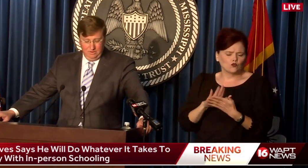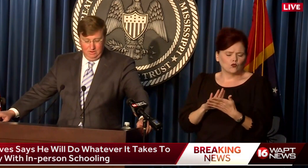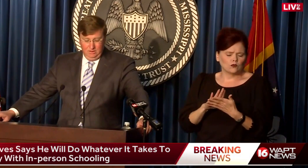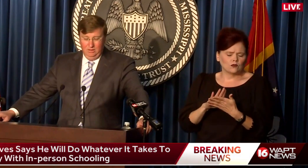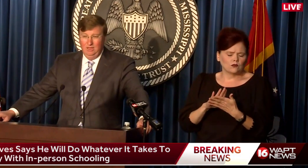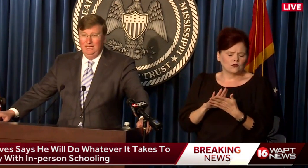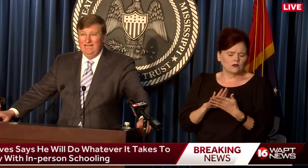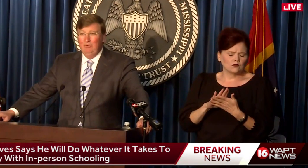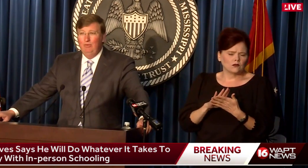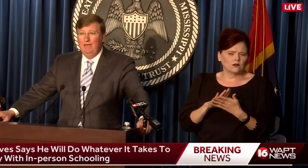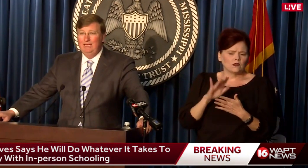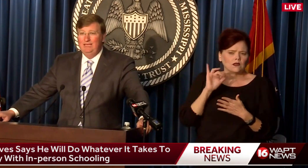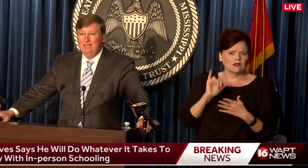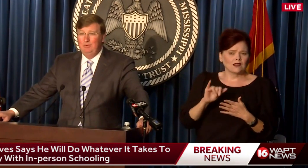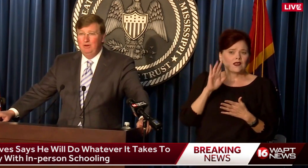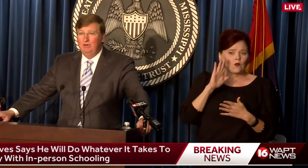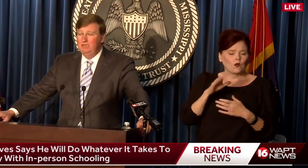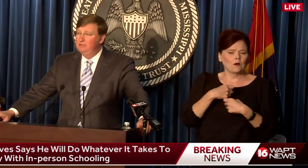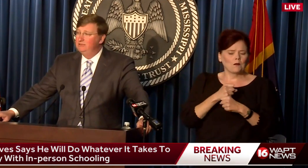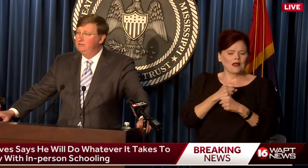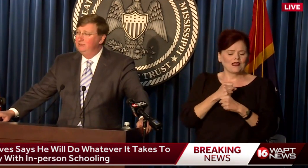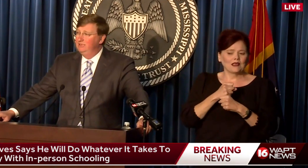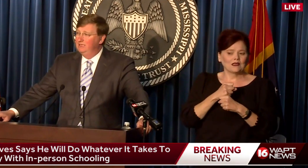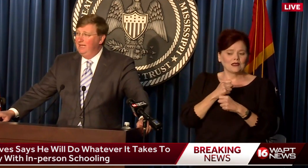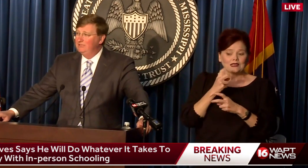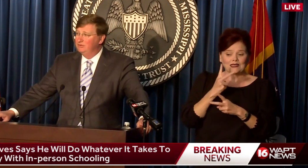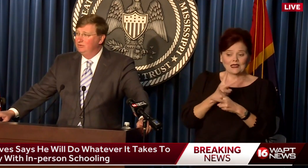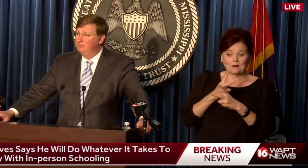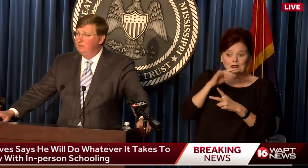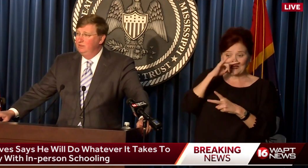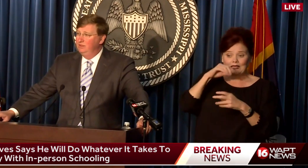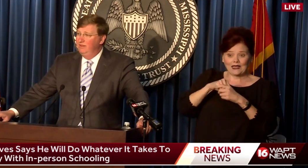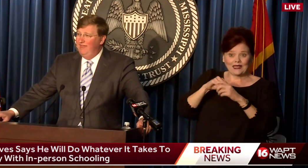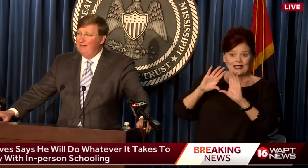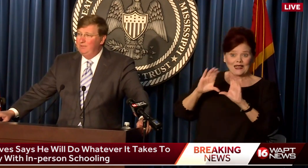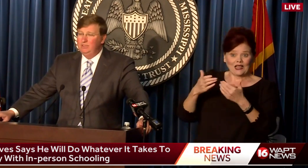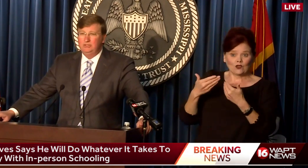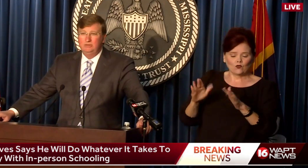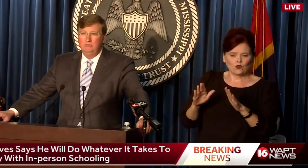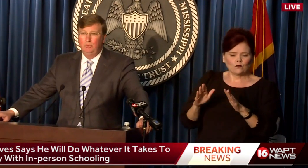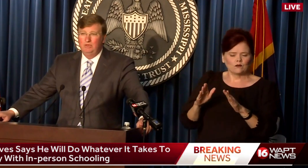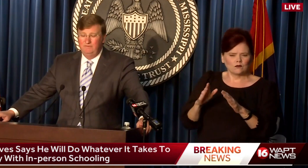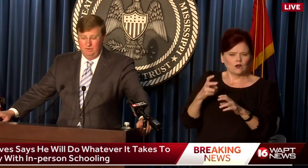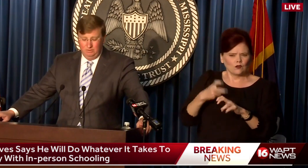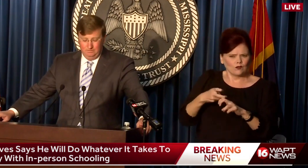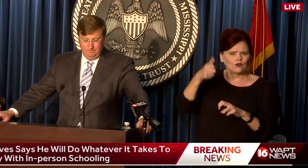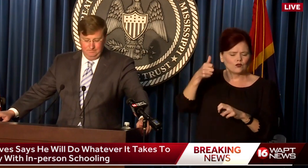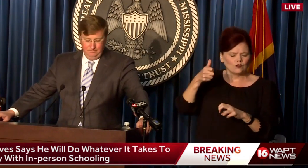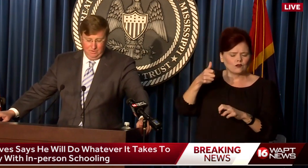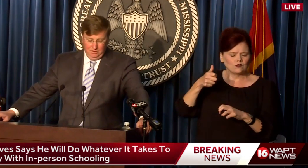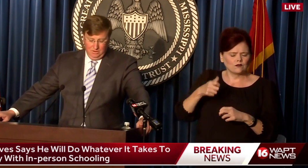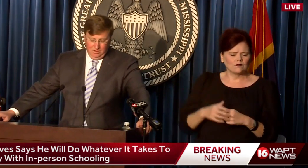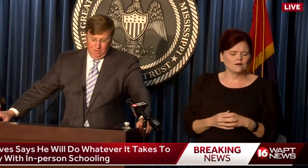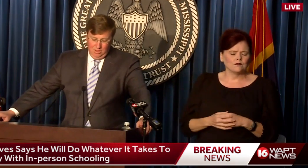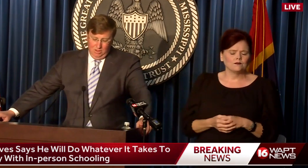and that will make keeping our kids in the classroom that much more difficult.